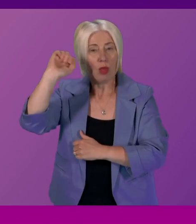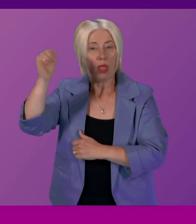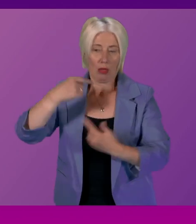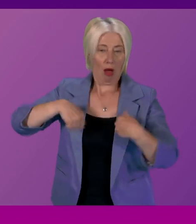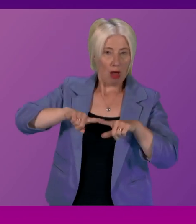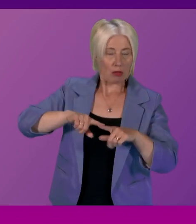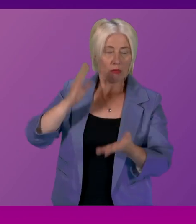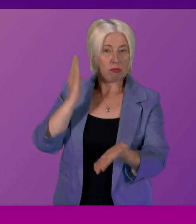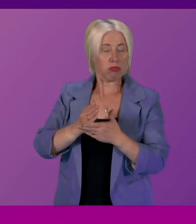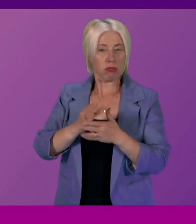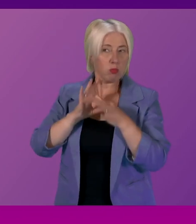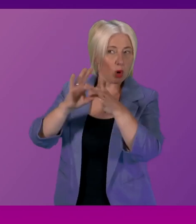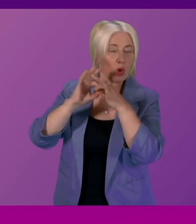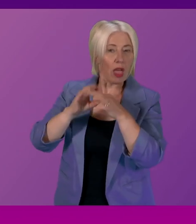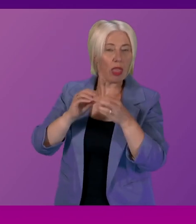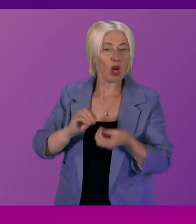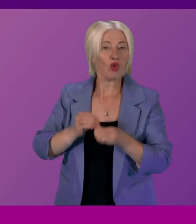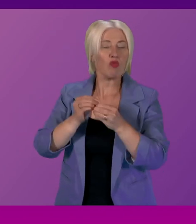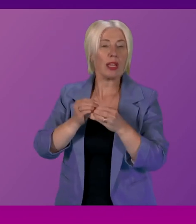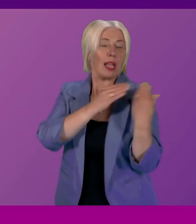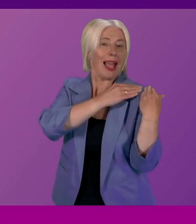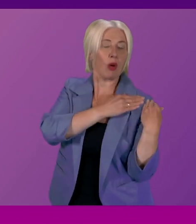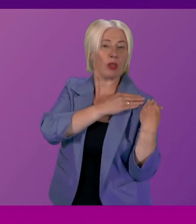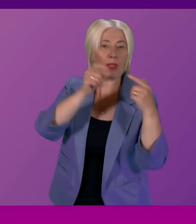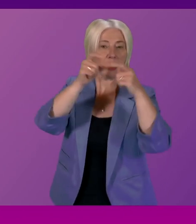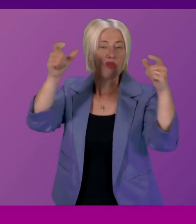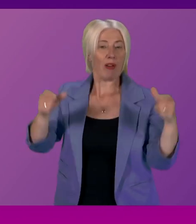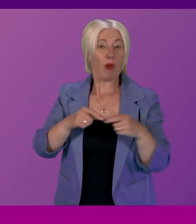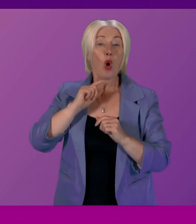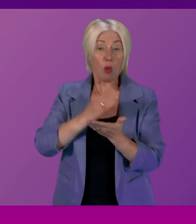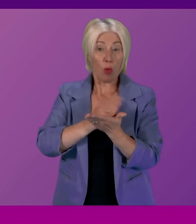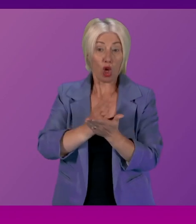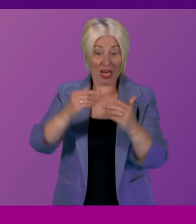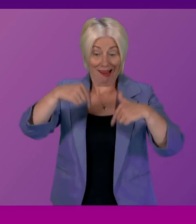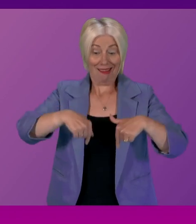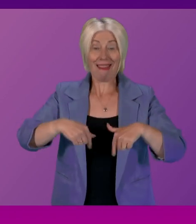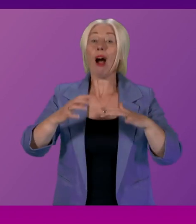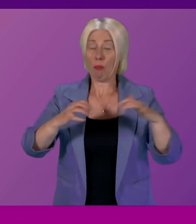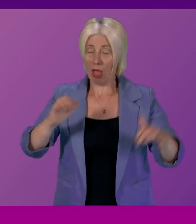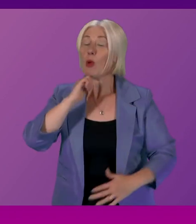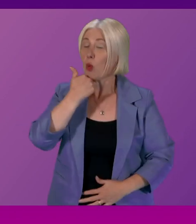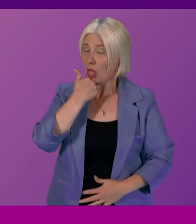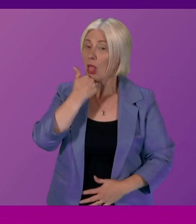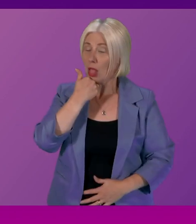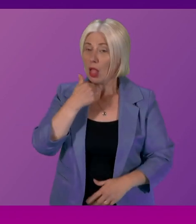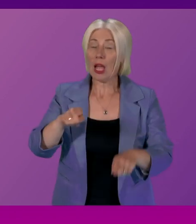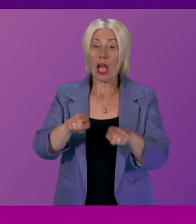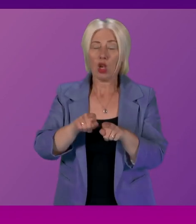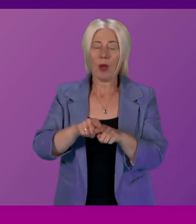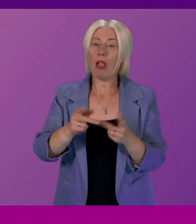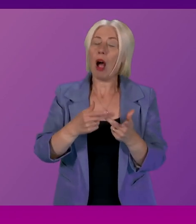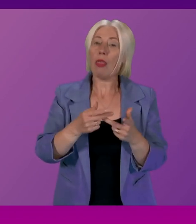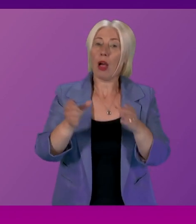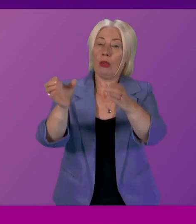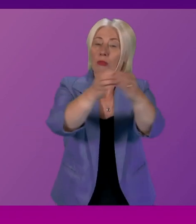I fully intend that accountability framework be shared with Parliament and with bodies that hold local government to account